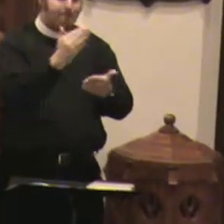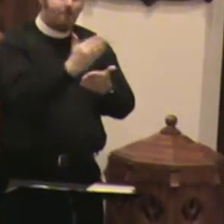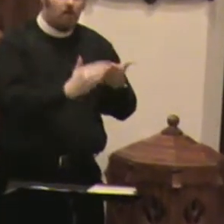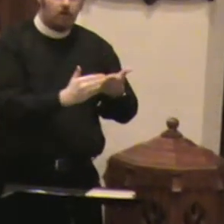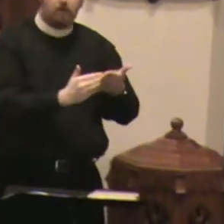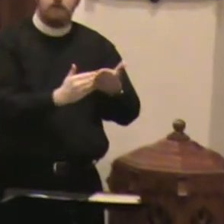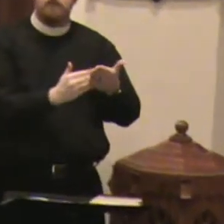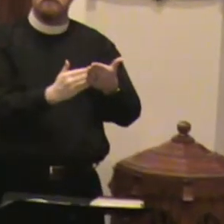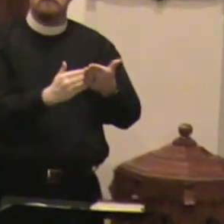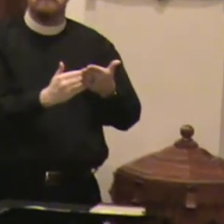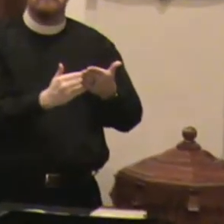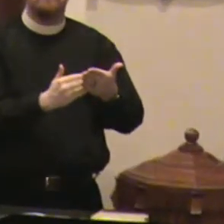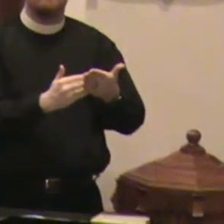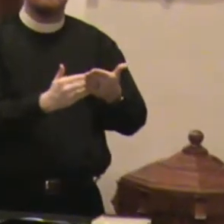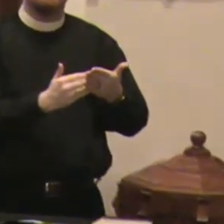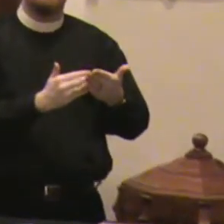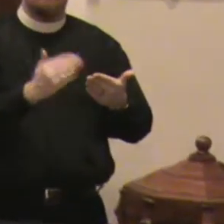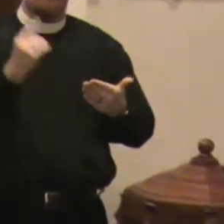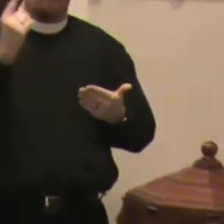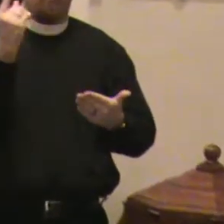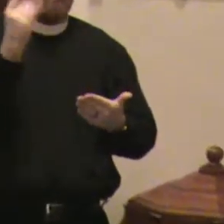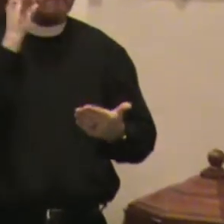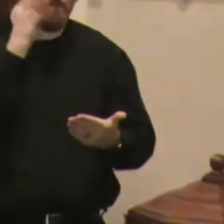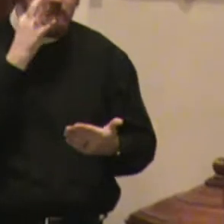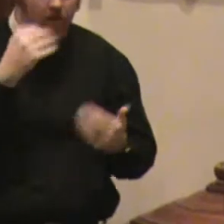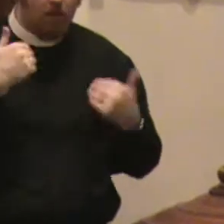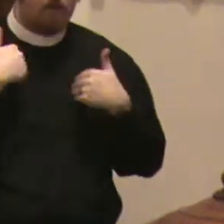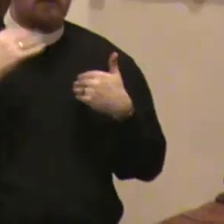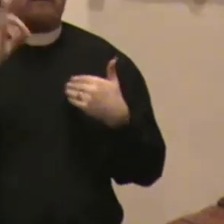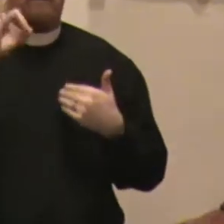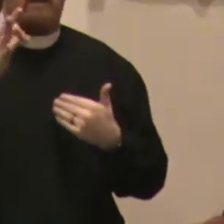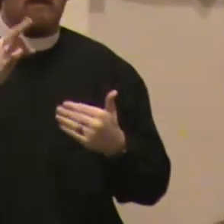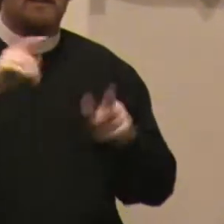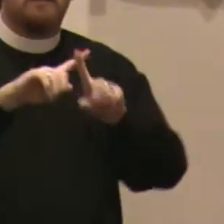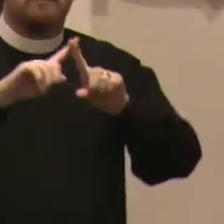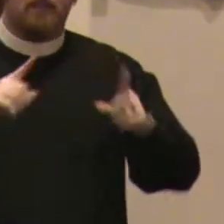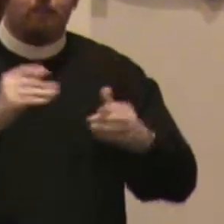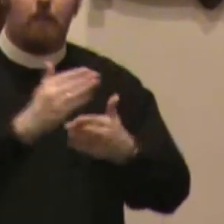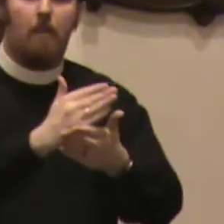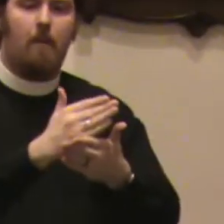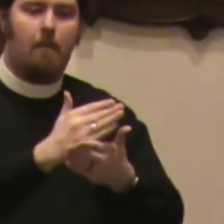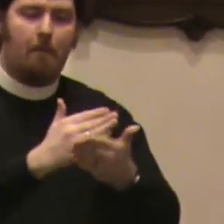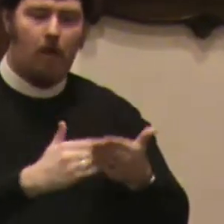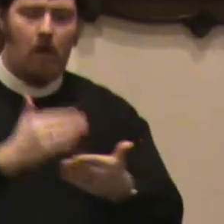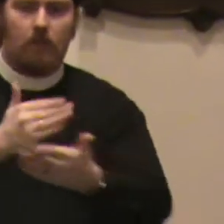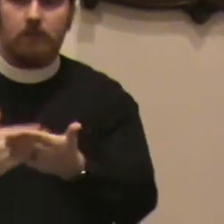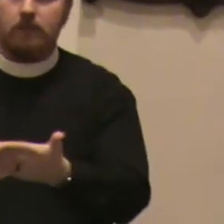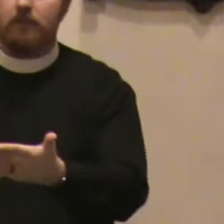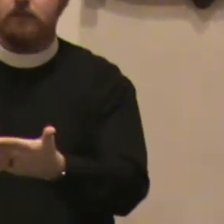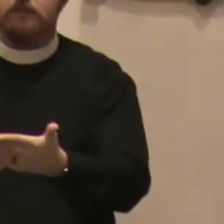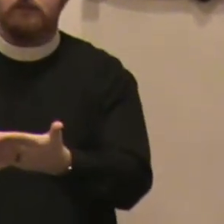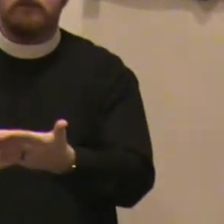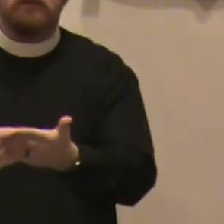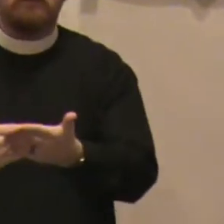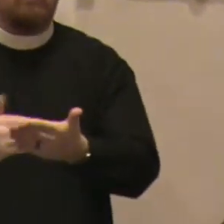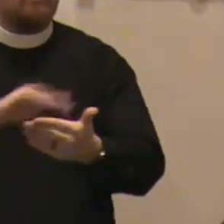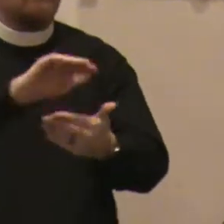The one fruit consists of nine different parts and items, and they're all the working